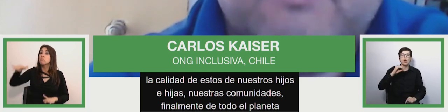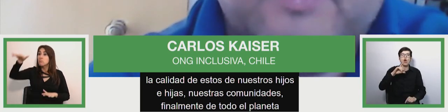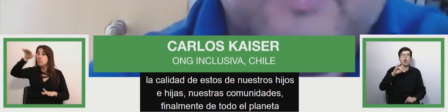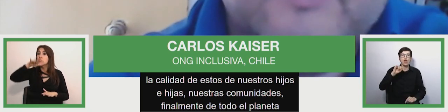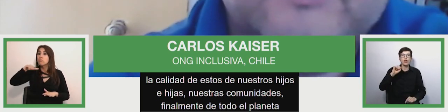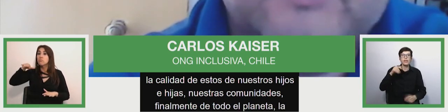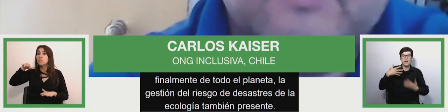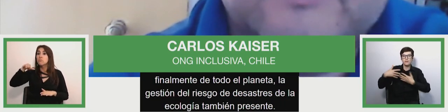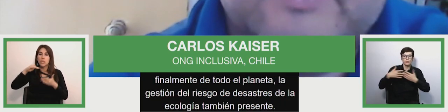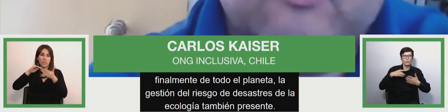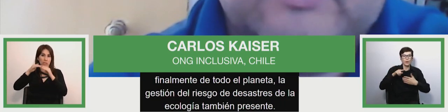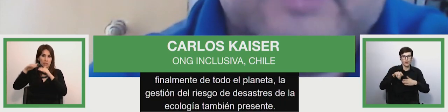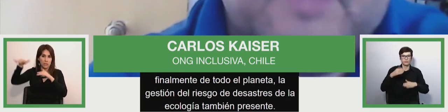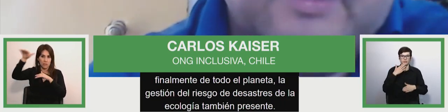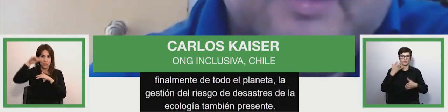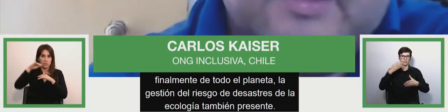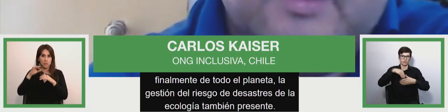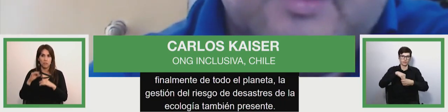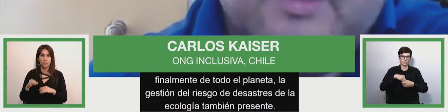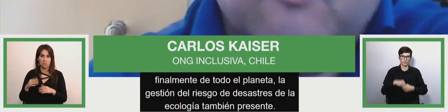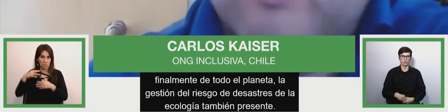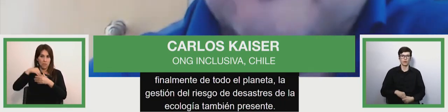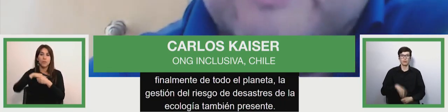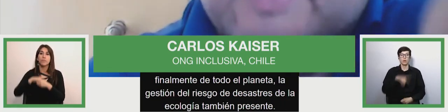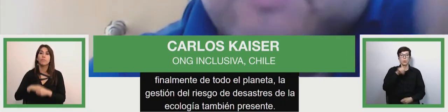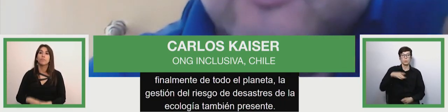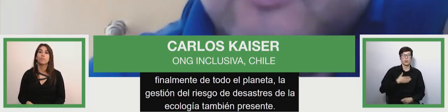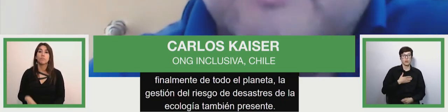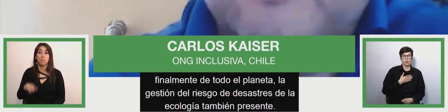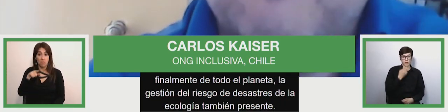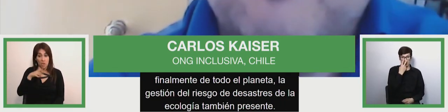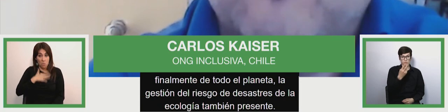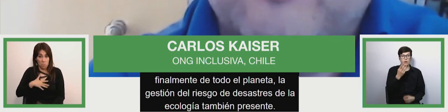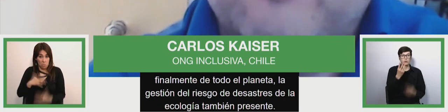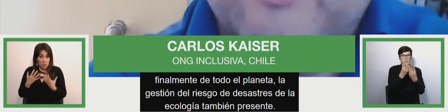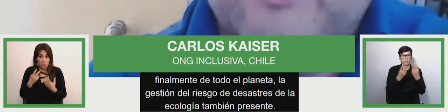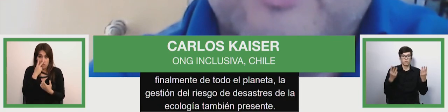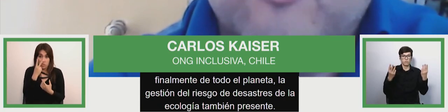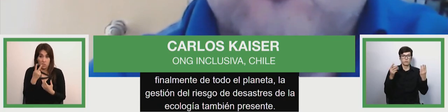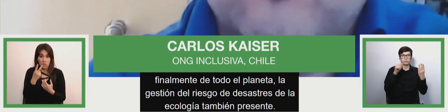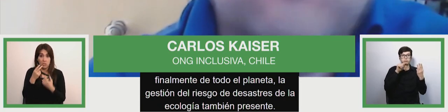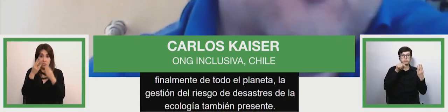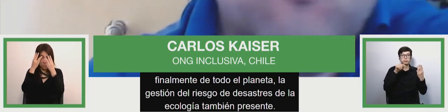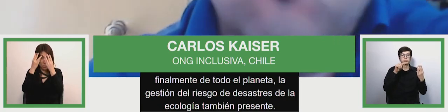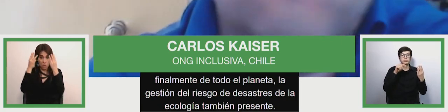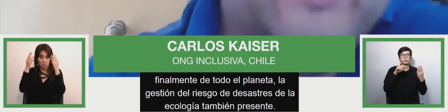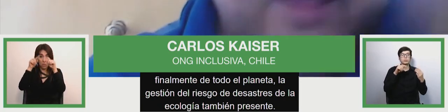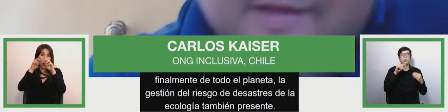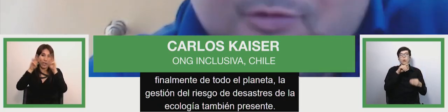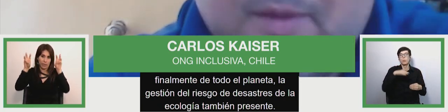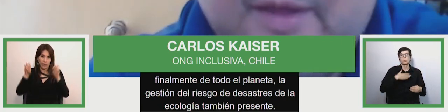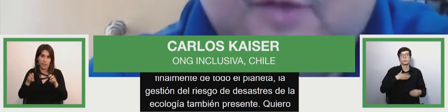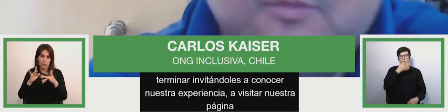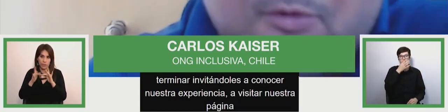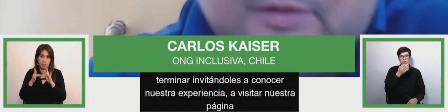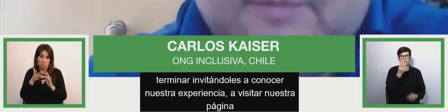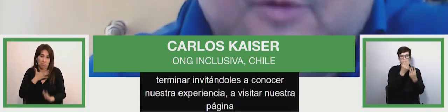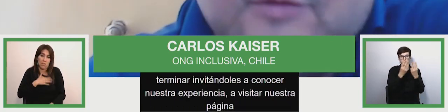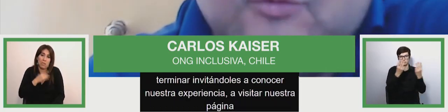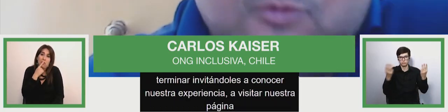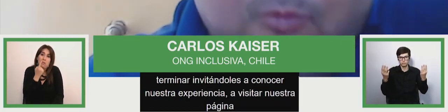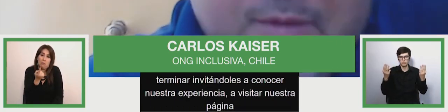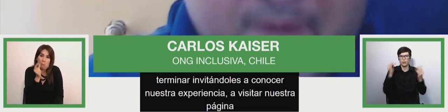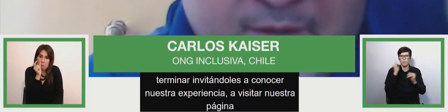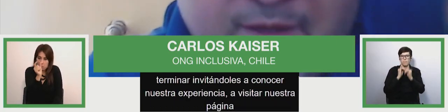finally of the whole planet in disaster risk mitigation there's ecology there inserted within that i want to end